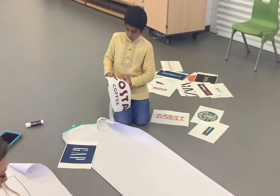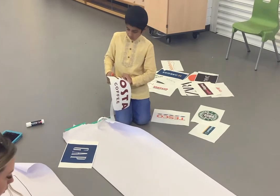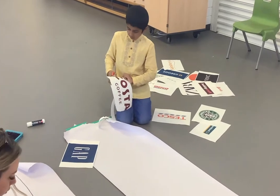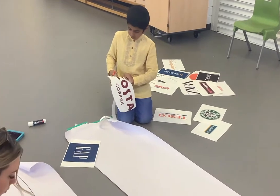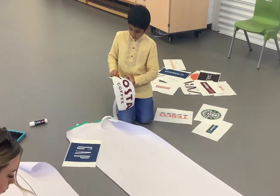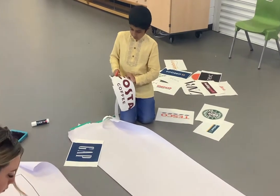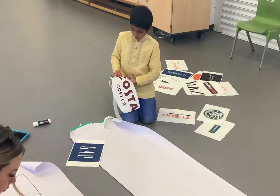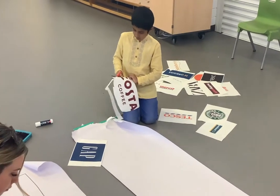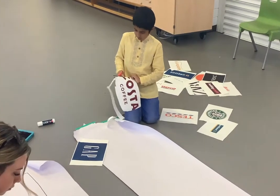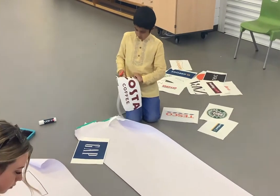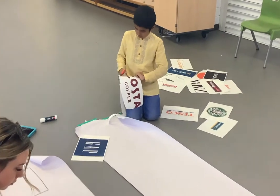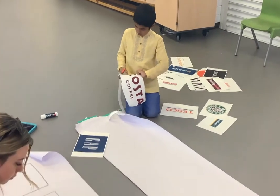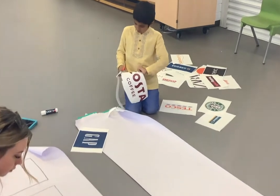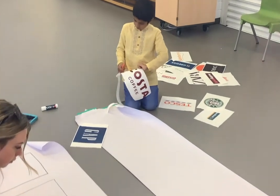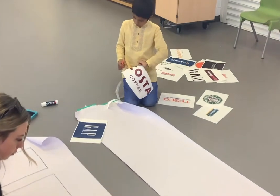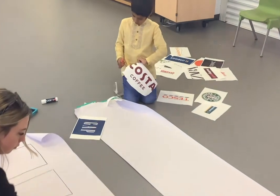day Oh,